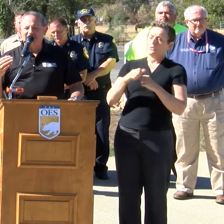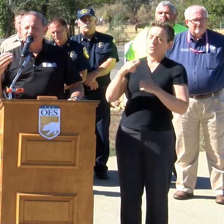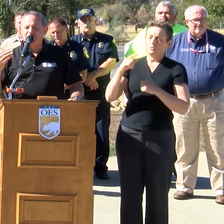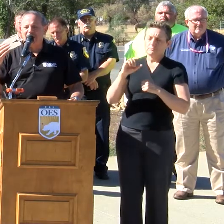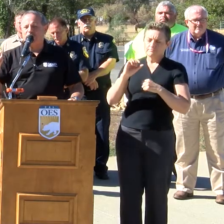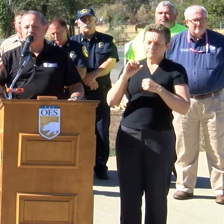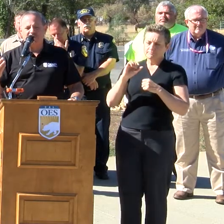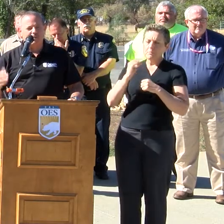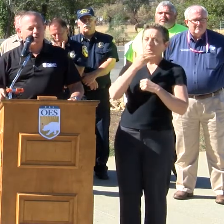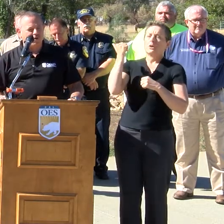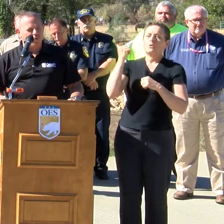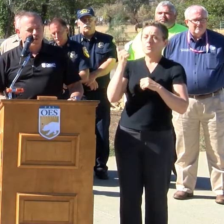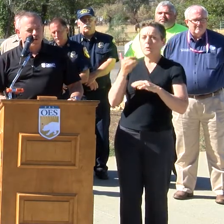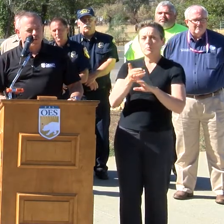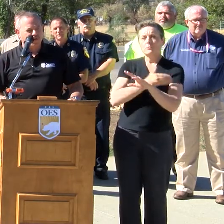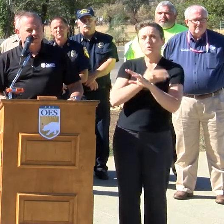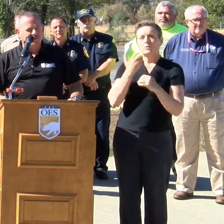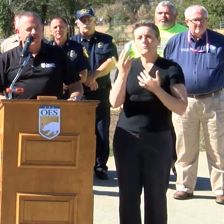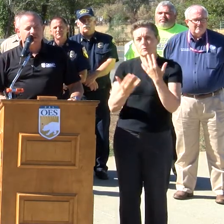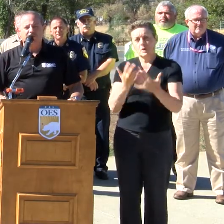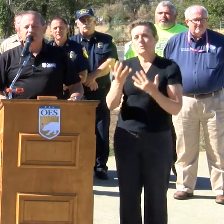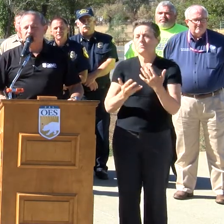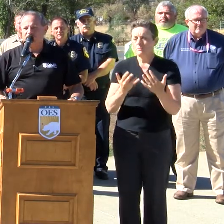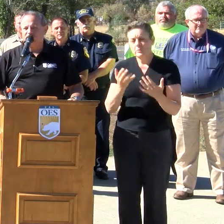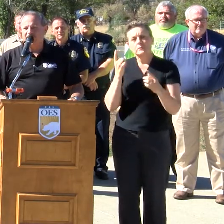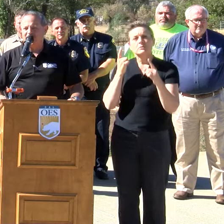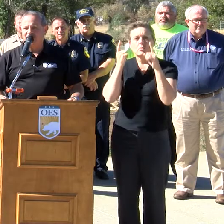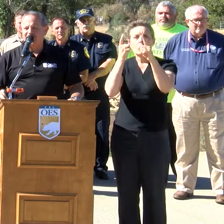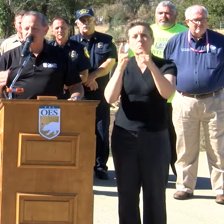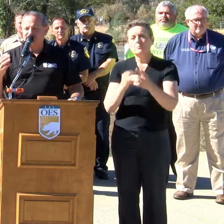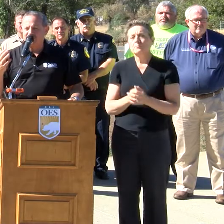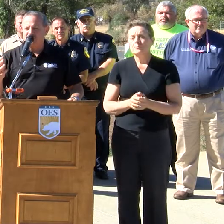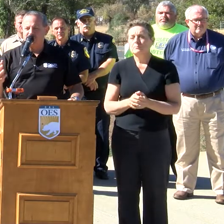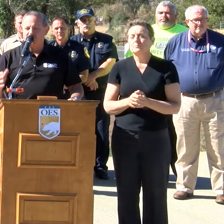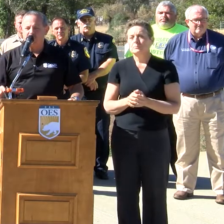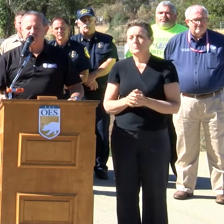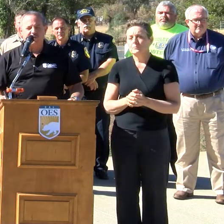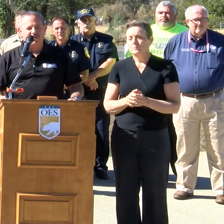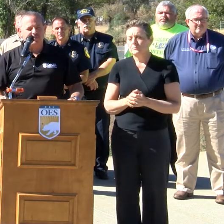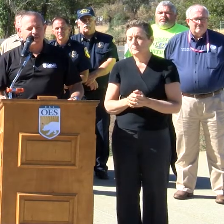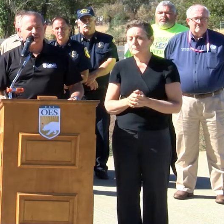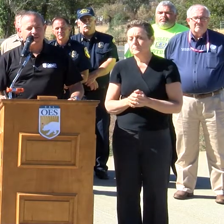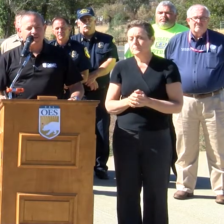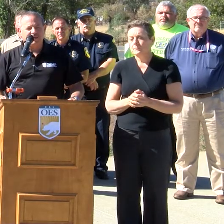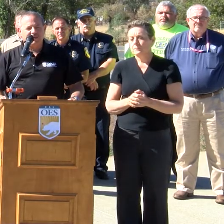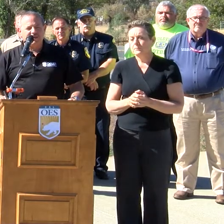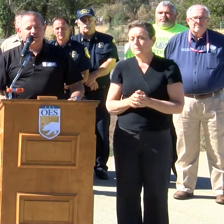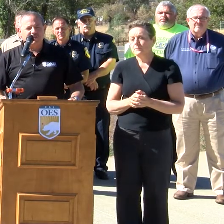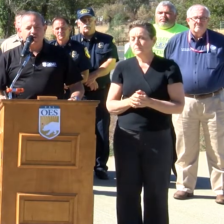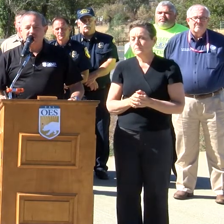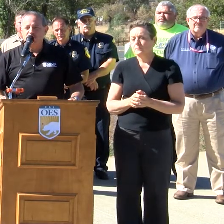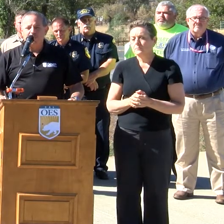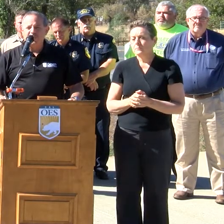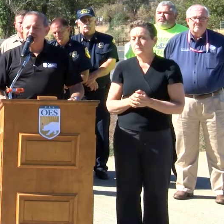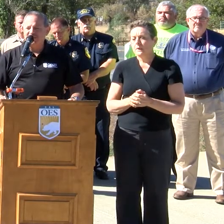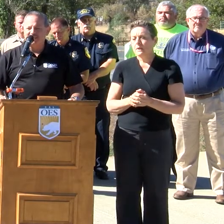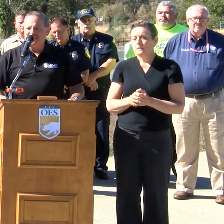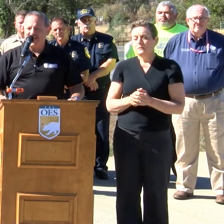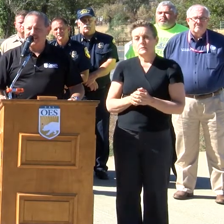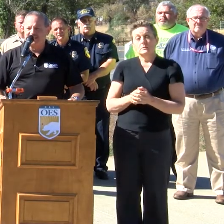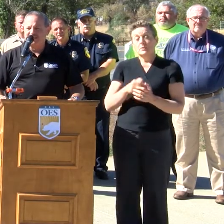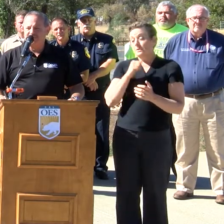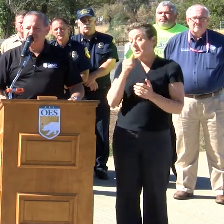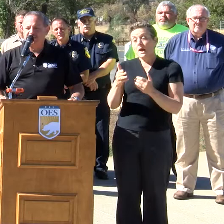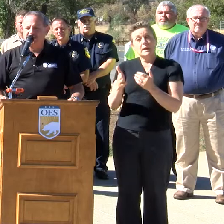But in fact, better than where what it was before the fire. And that's really what our goal is going to be. So this won't be an